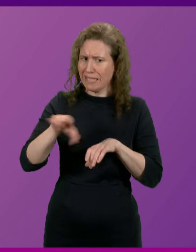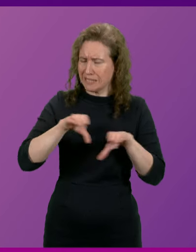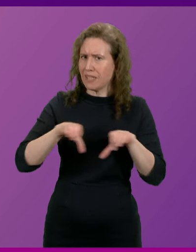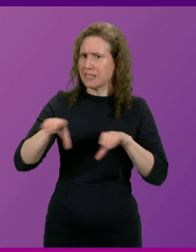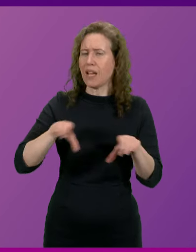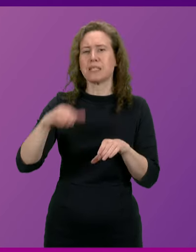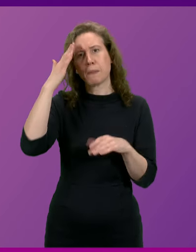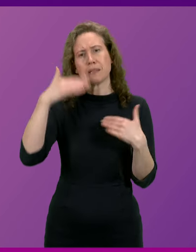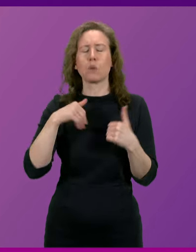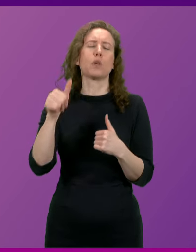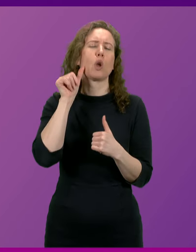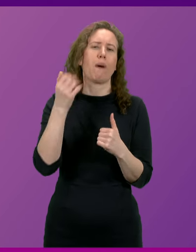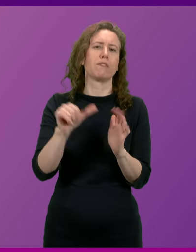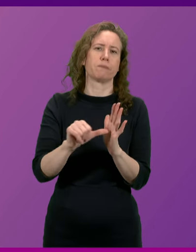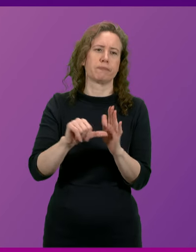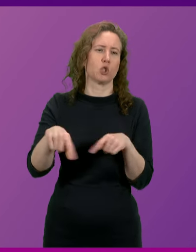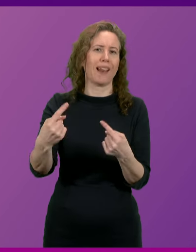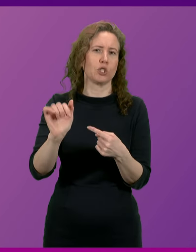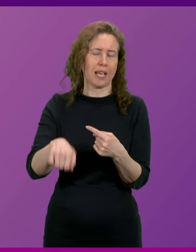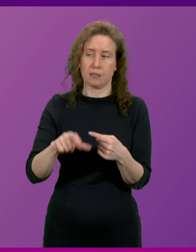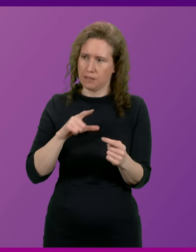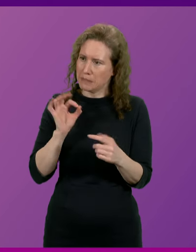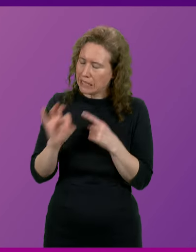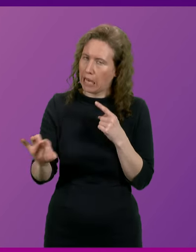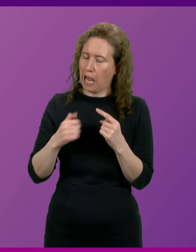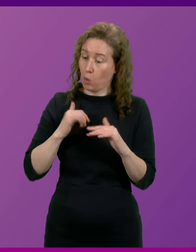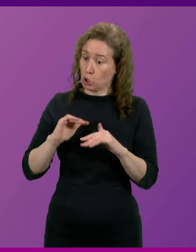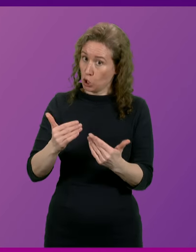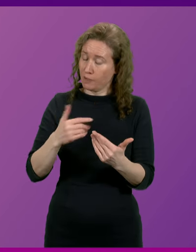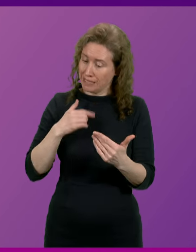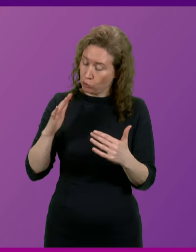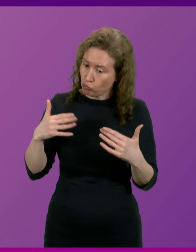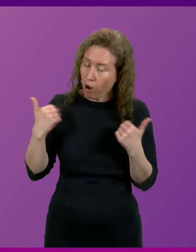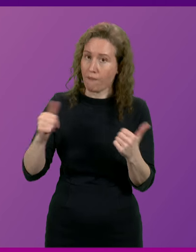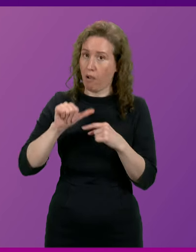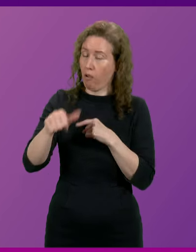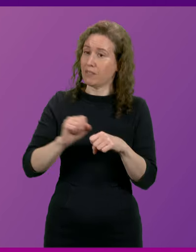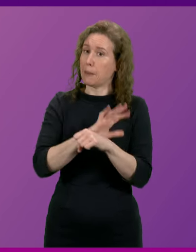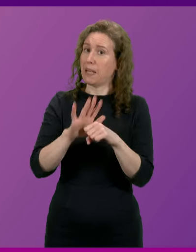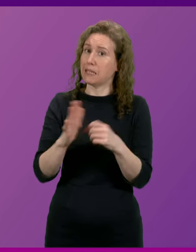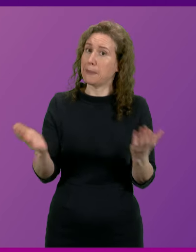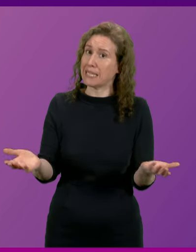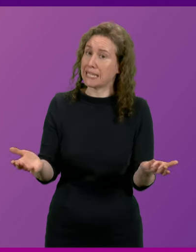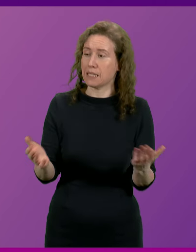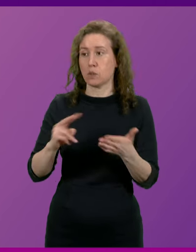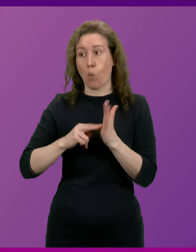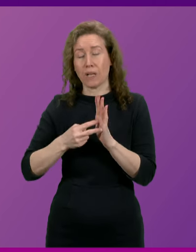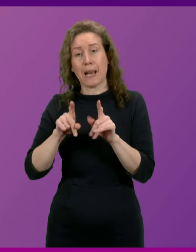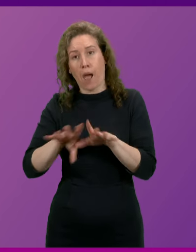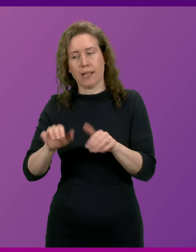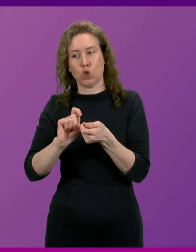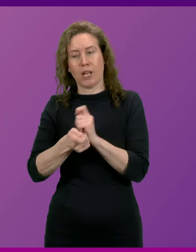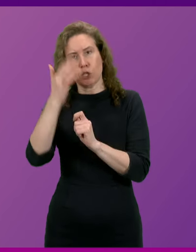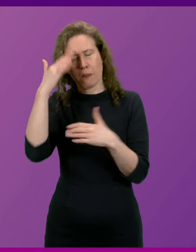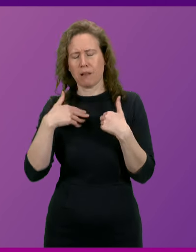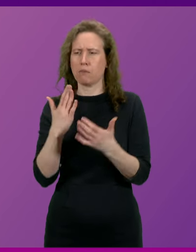mental health. We know there's challenges particularly as we recover our services post the global pandemic. Organisations like Change Mental Health are very